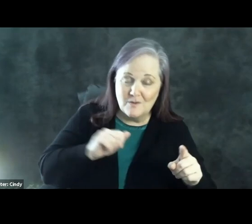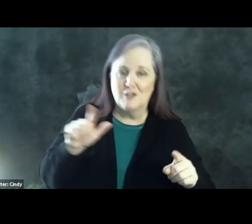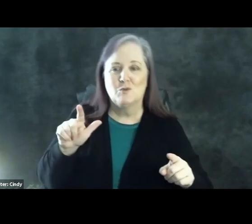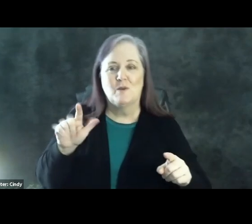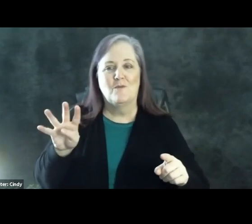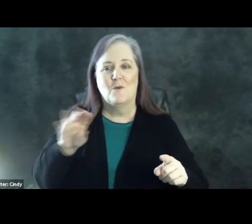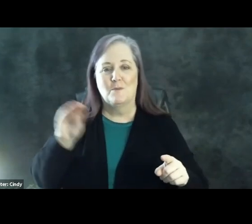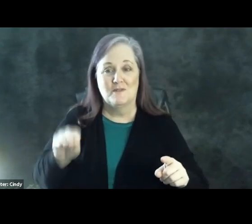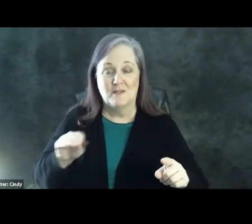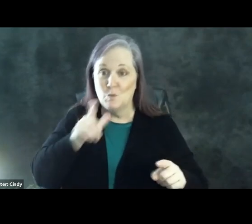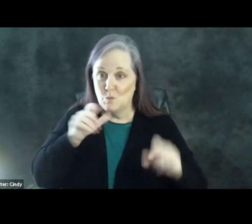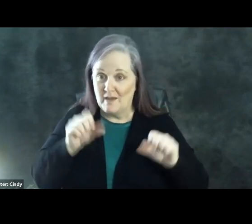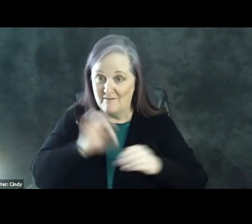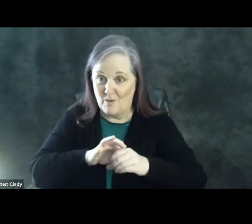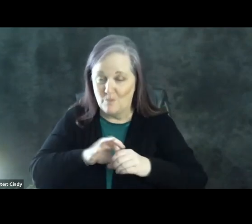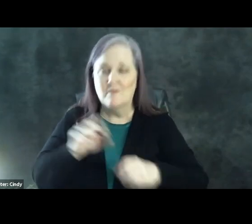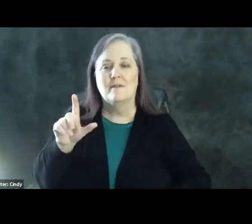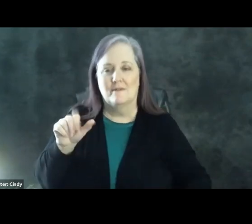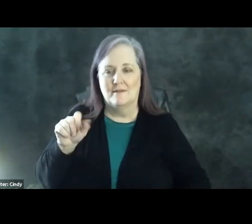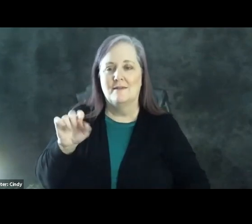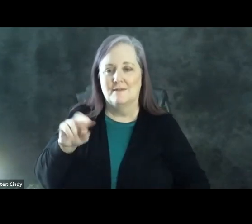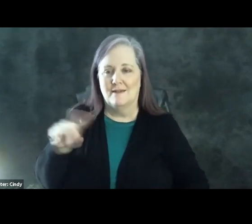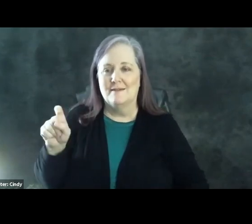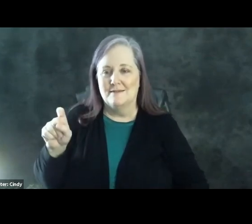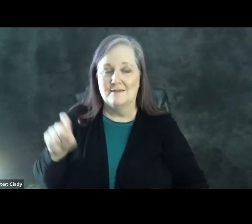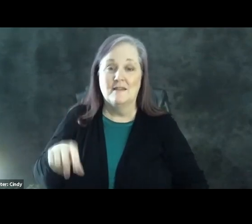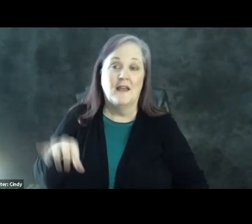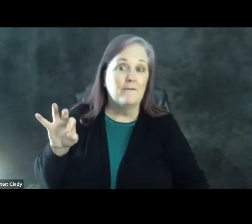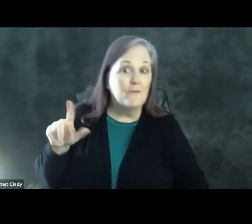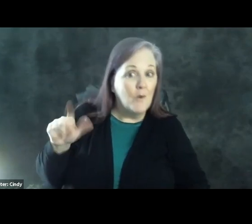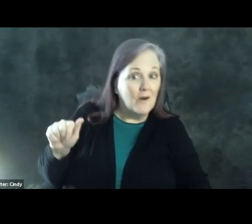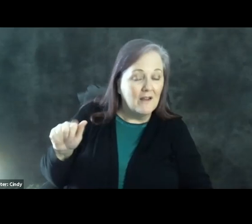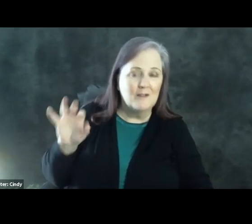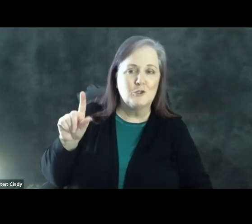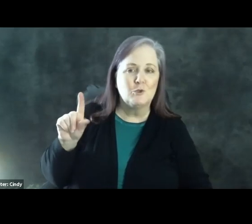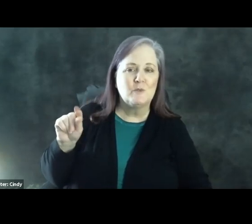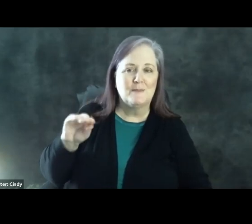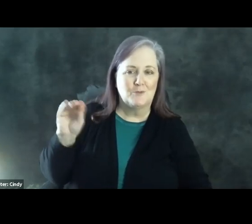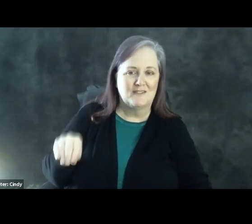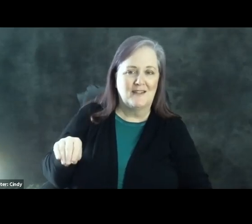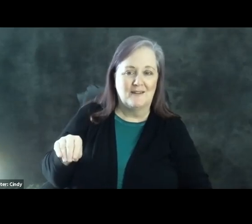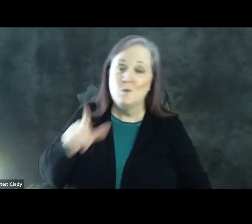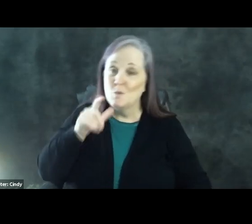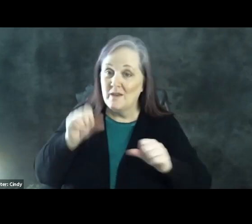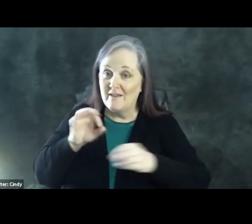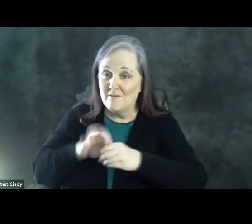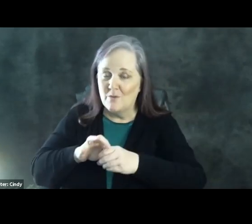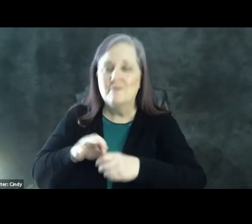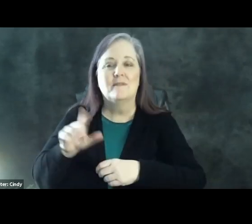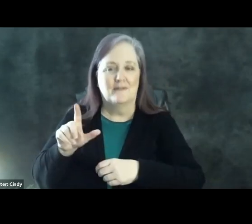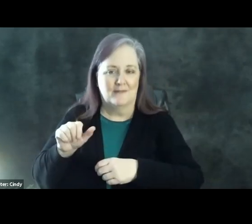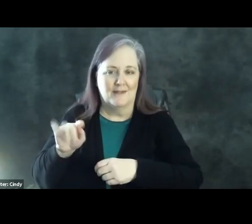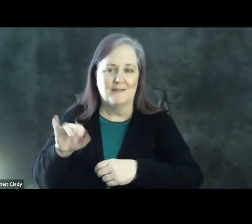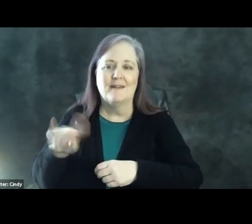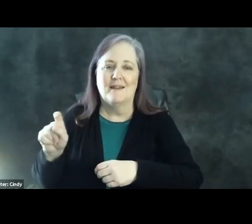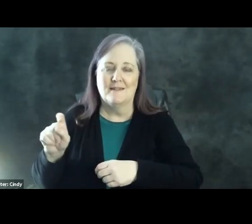eligible voters are Latinx. And in Florida, 20% of eligible voters are Latinx. Now it used to be in Florida that there were